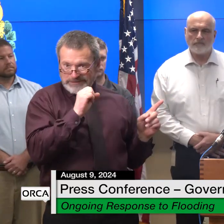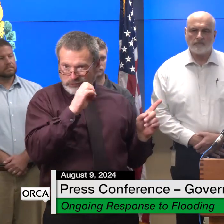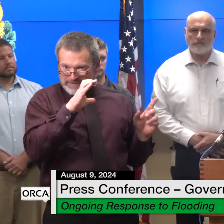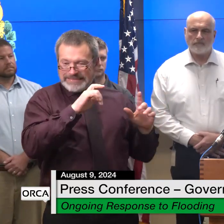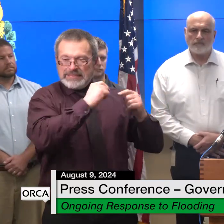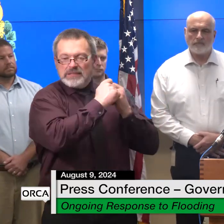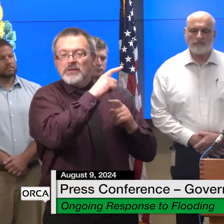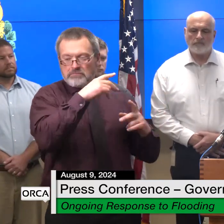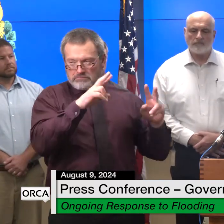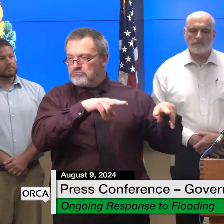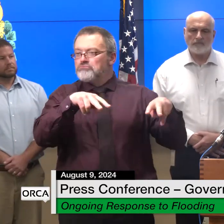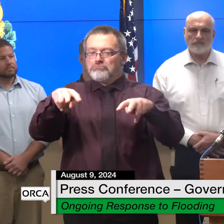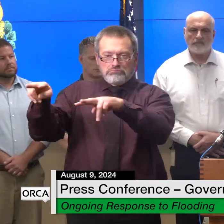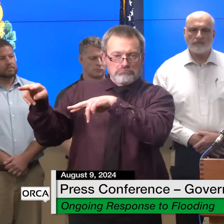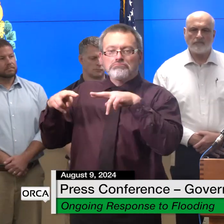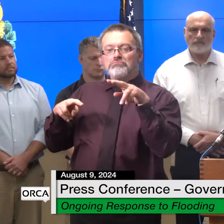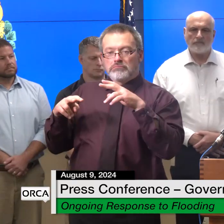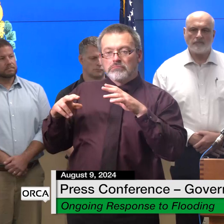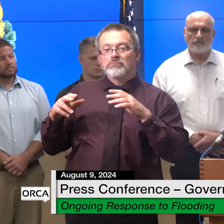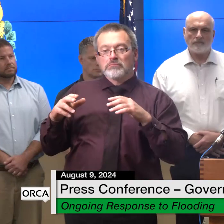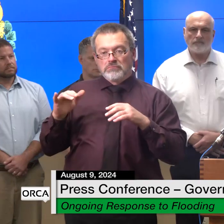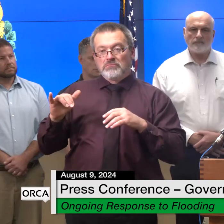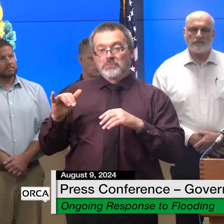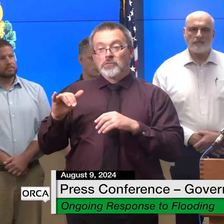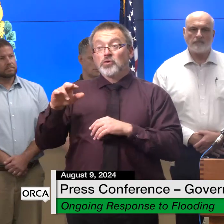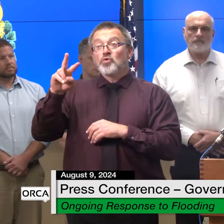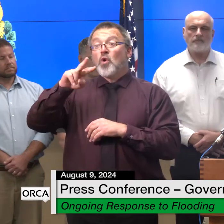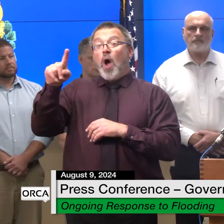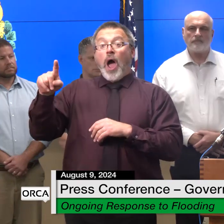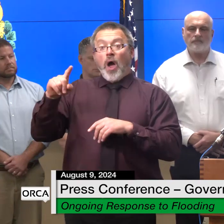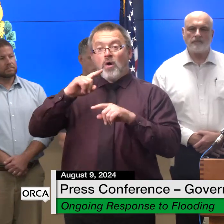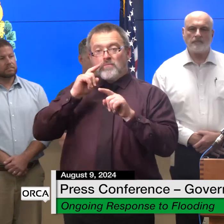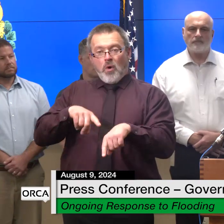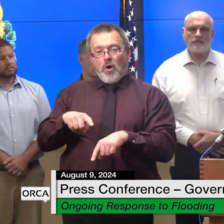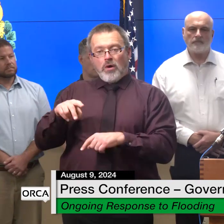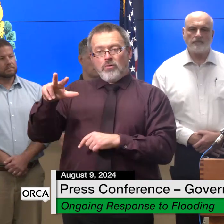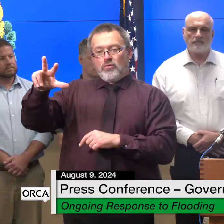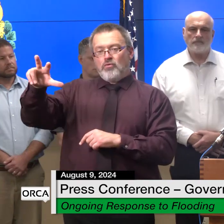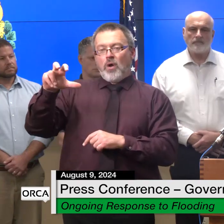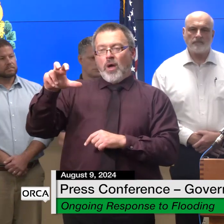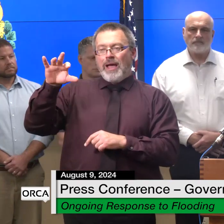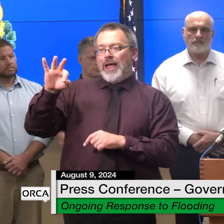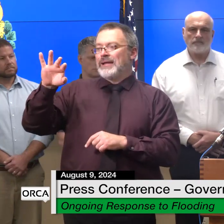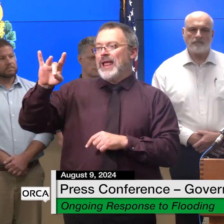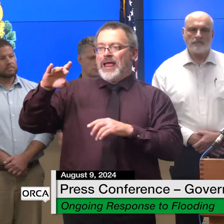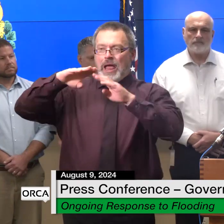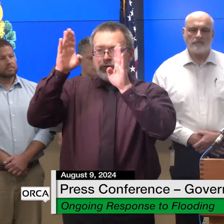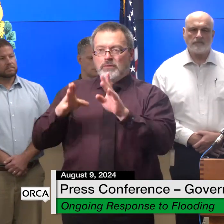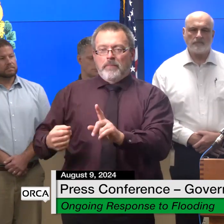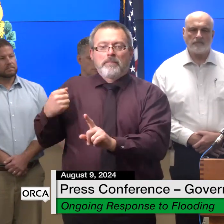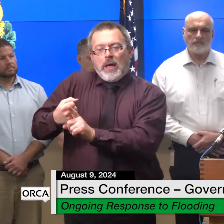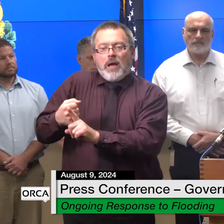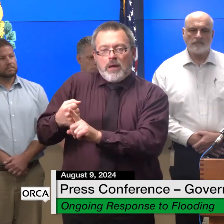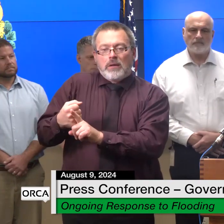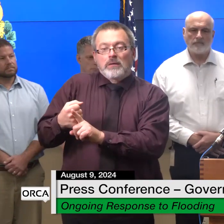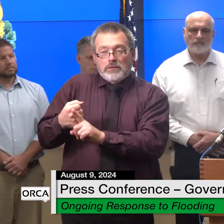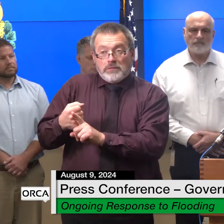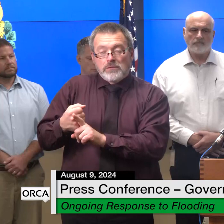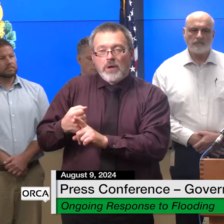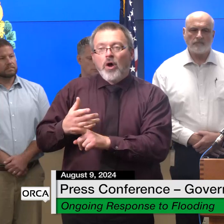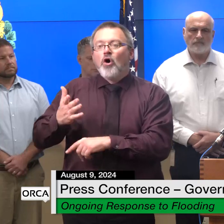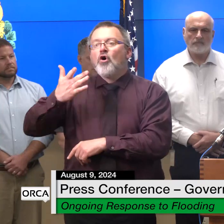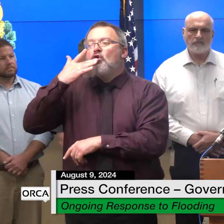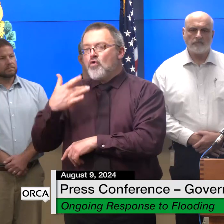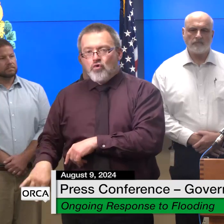211 has received reports of damage to 398 homes and zero businesses from the july